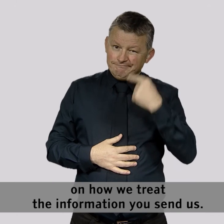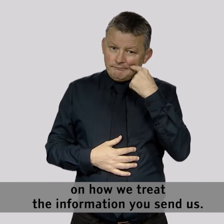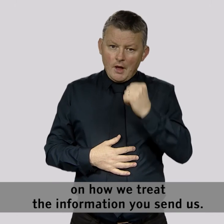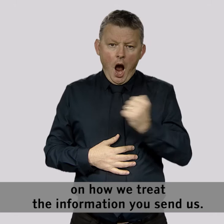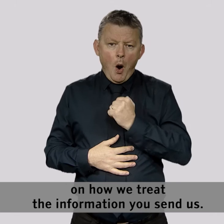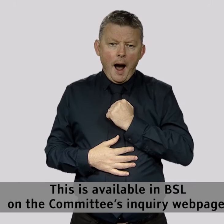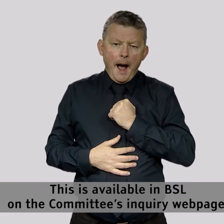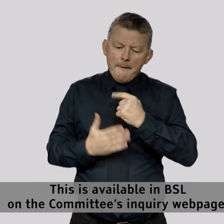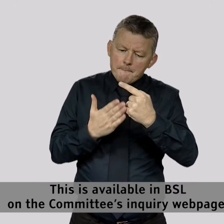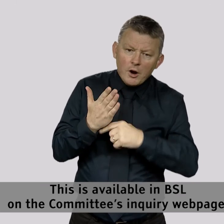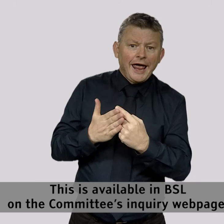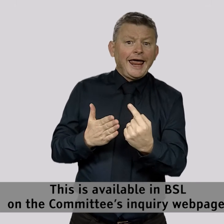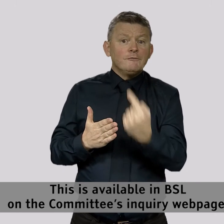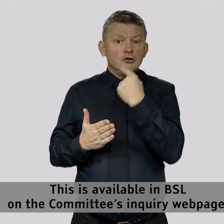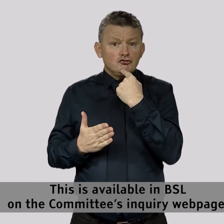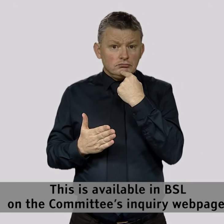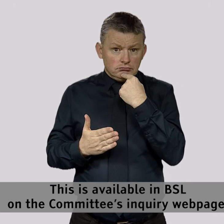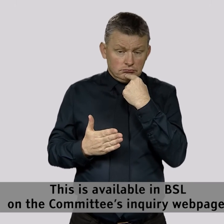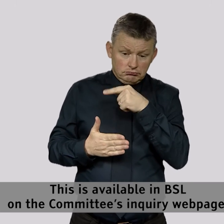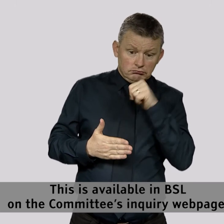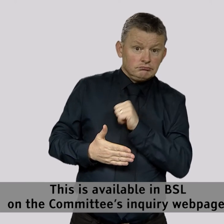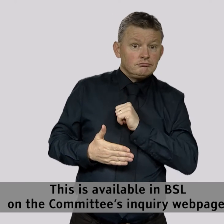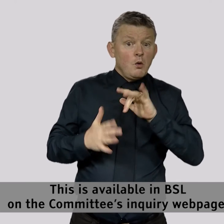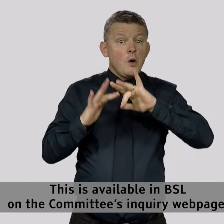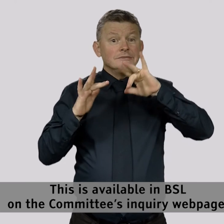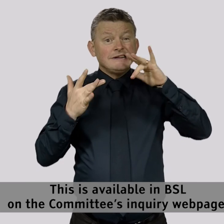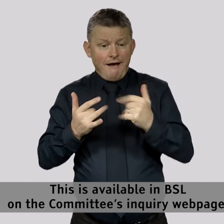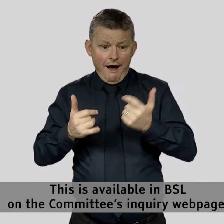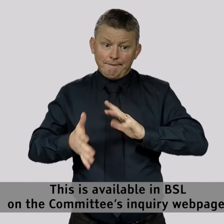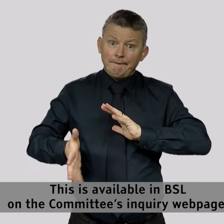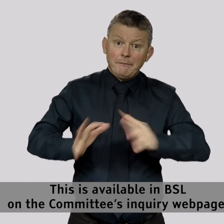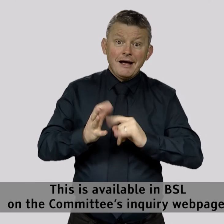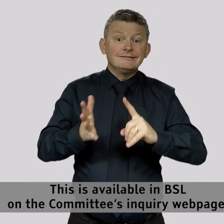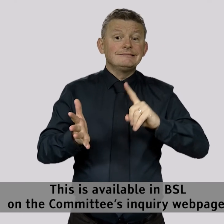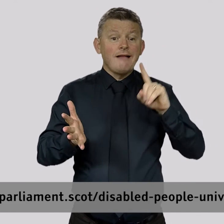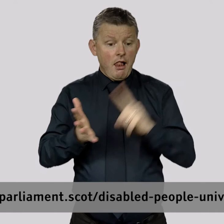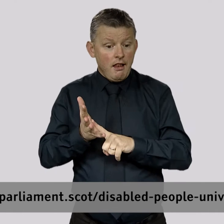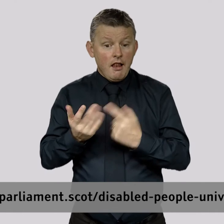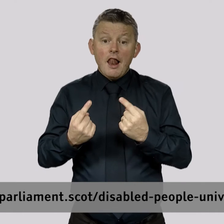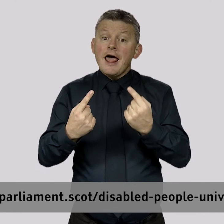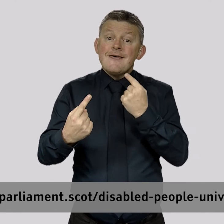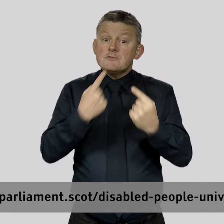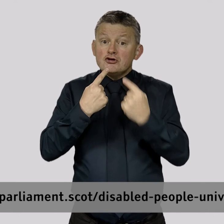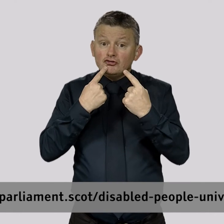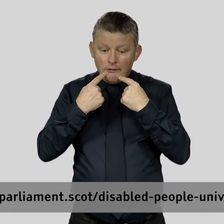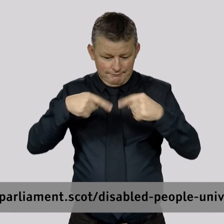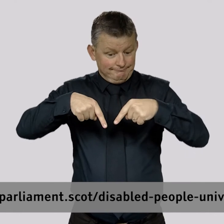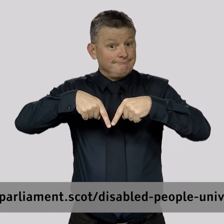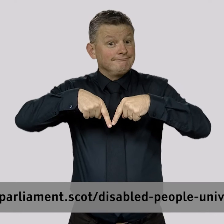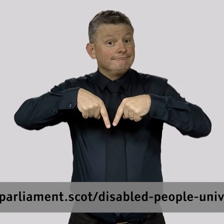send us. This is available in BSL on the Committee's Inquiry webpage www.parliament.scot